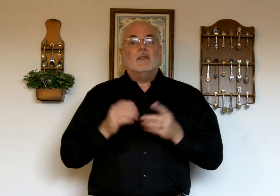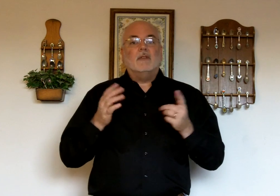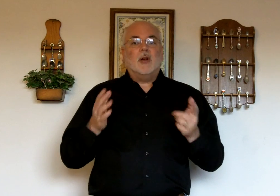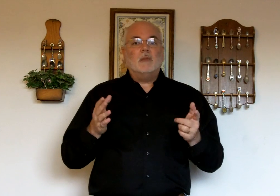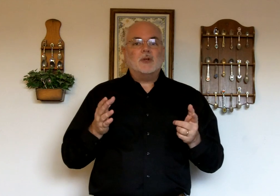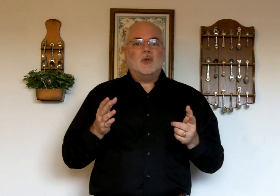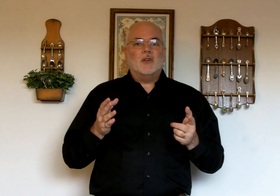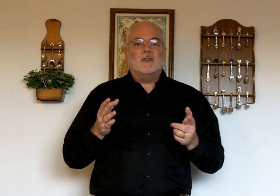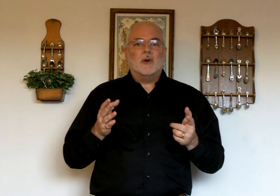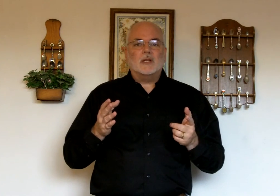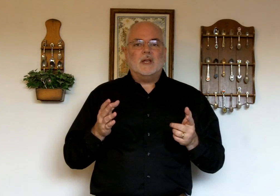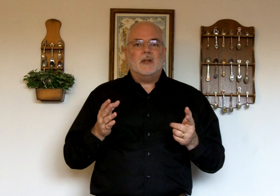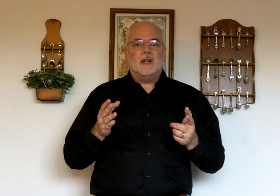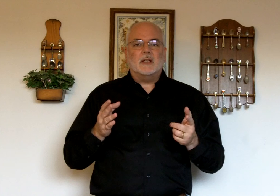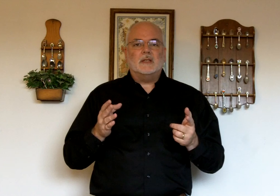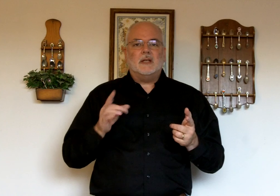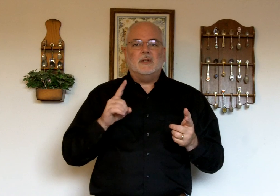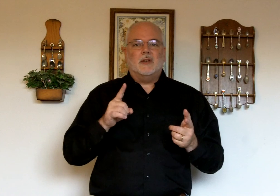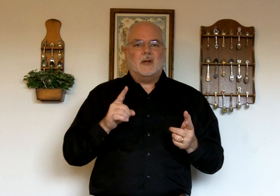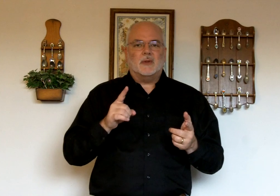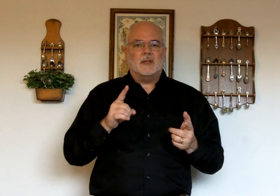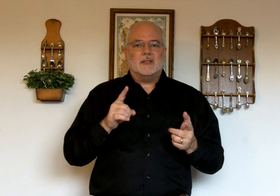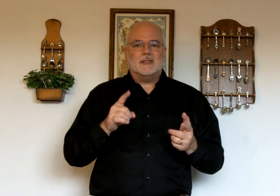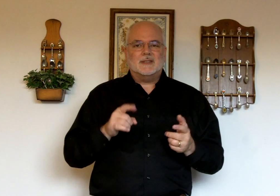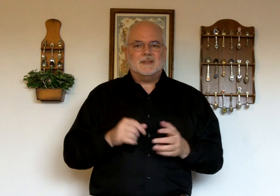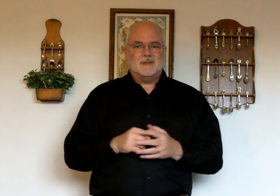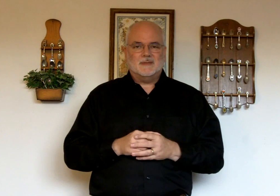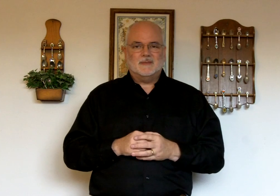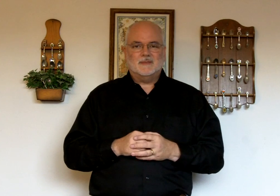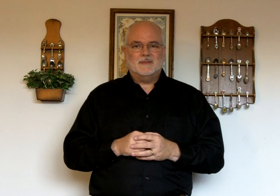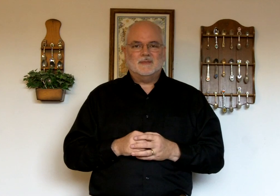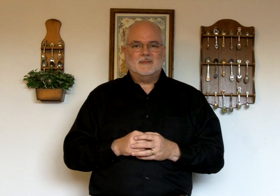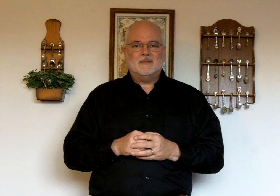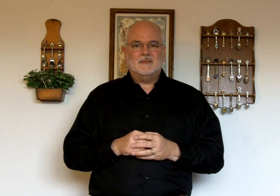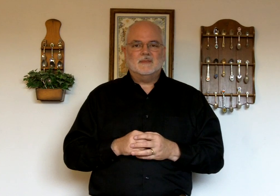Very much looking forward to seeing you at LTC, good luck with this. aid the Thank And